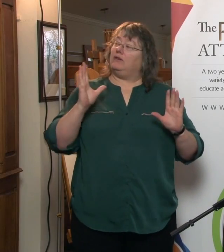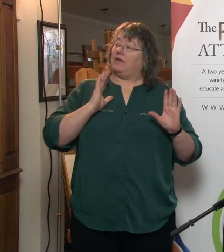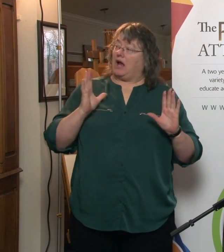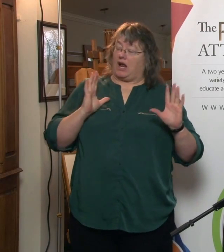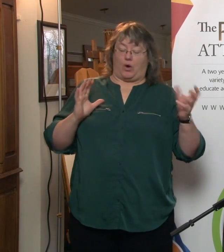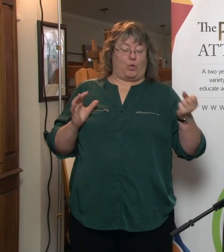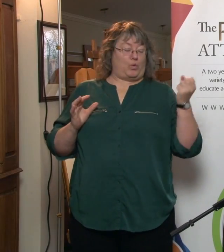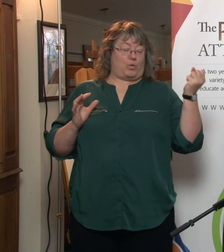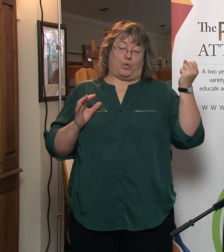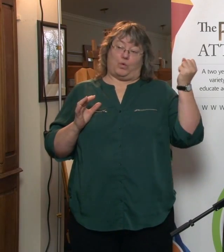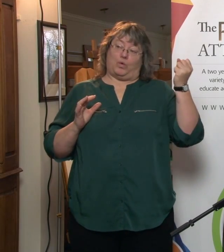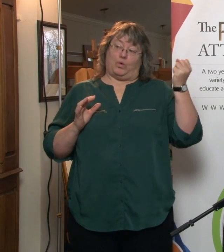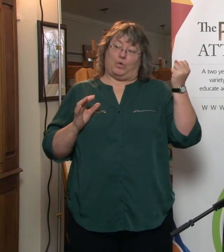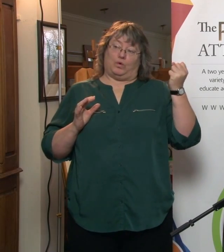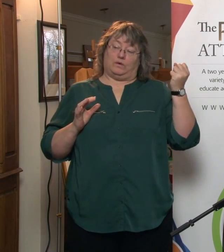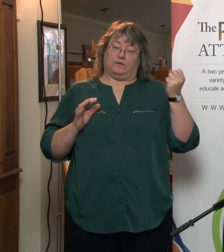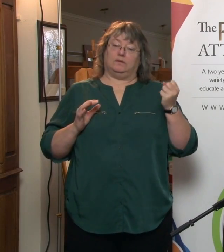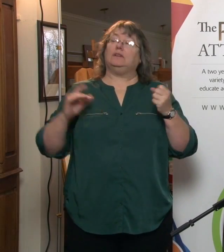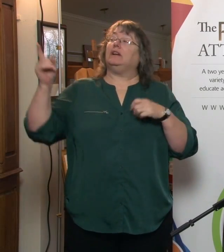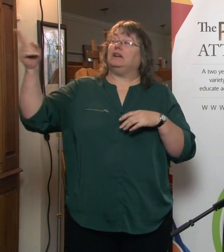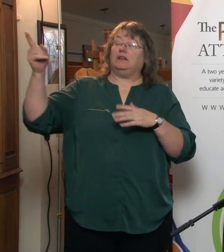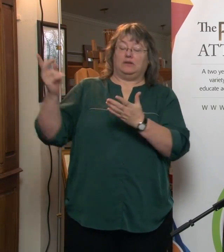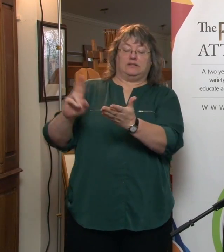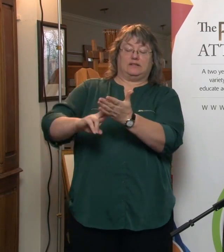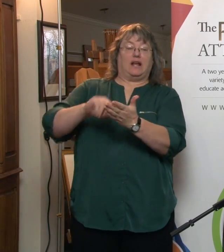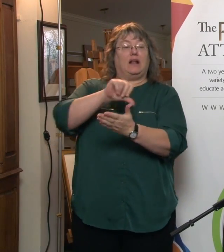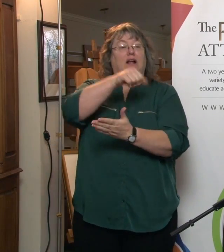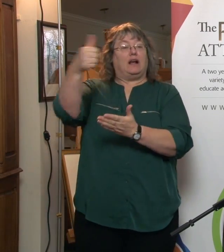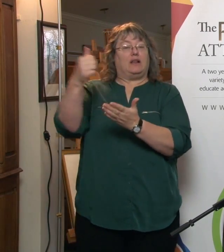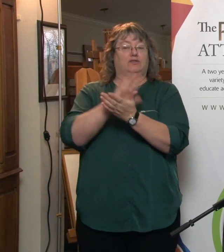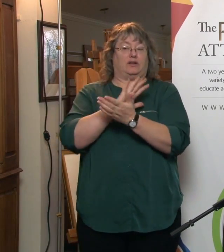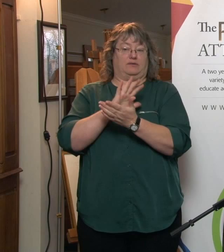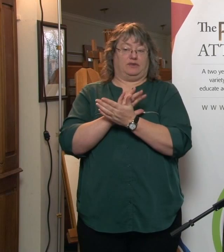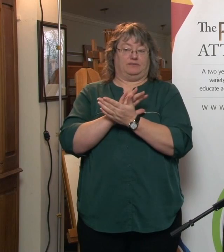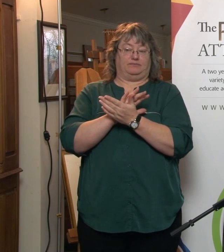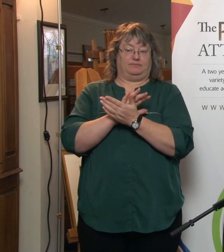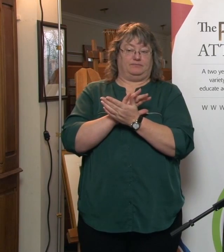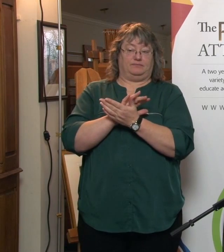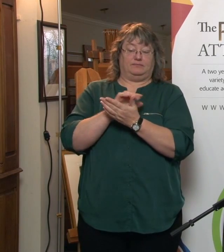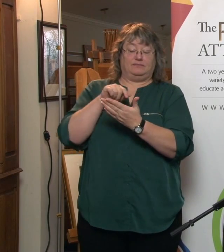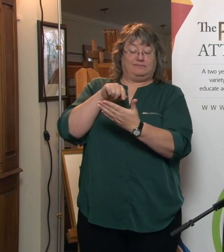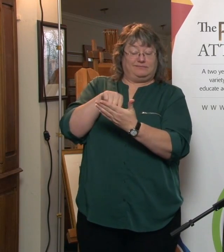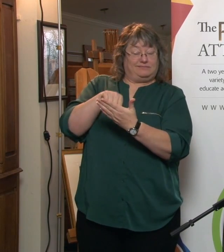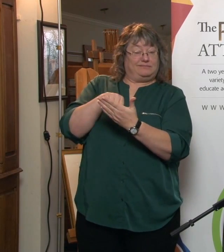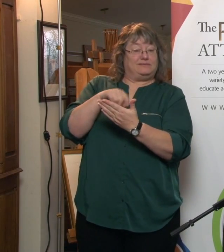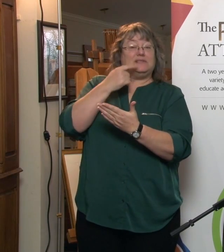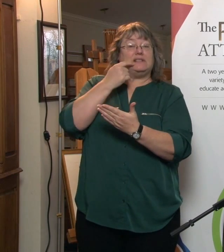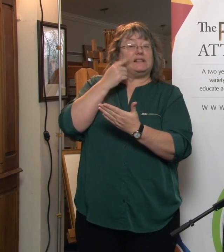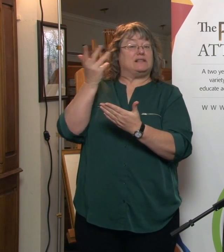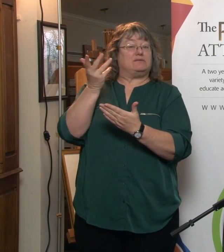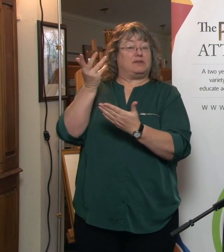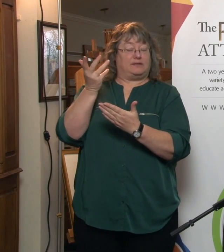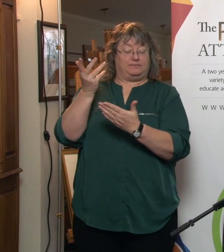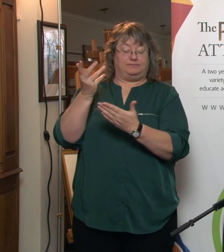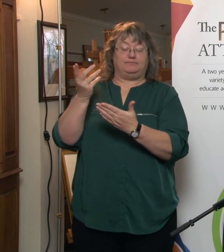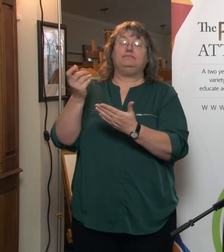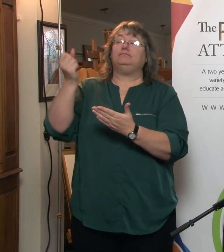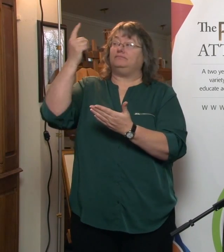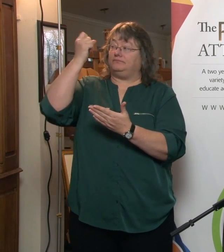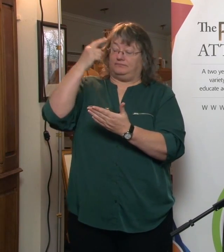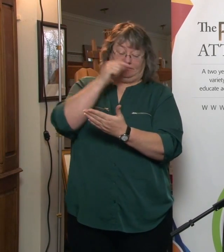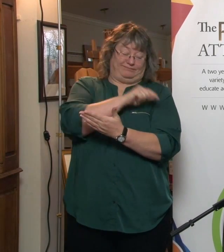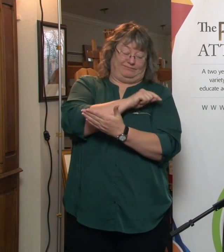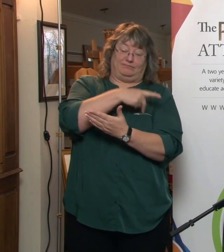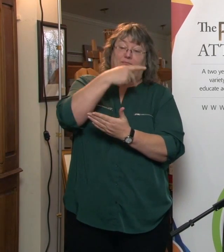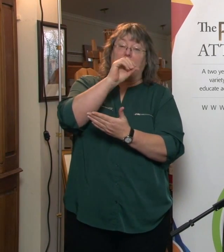in safekeeping, and we have the client sign a side document. And what that document says is, I understand the document is